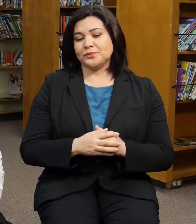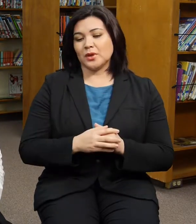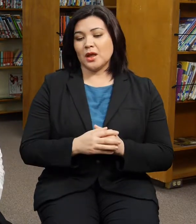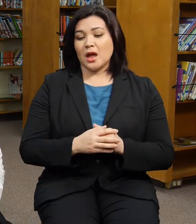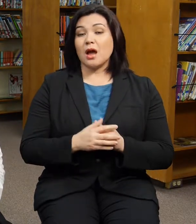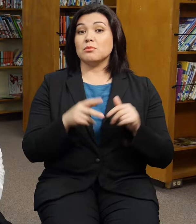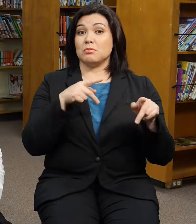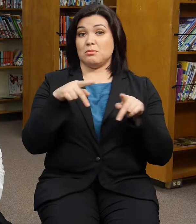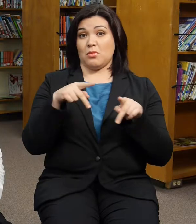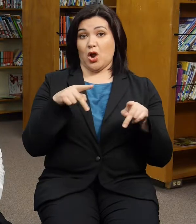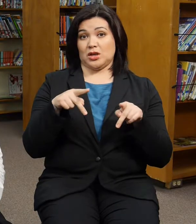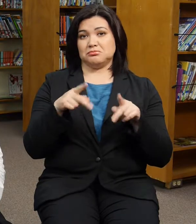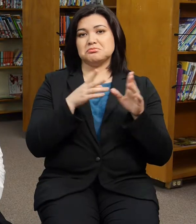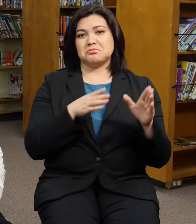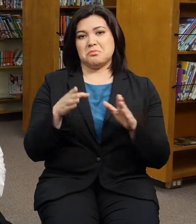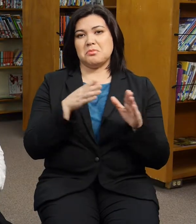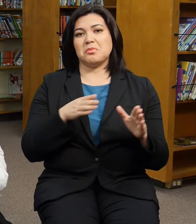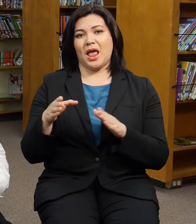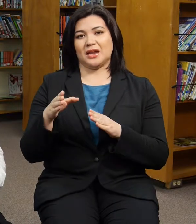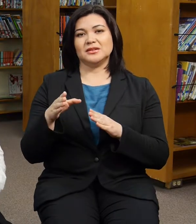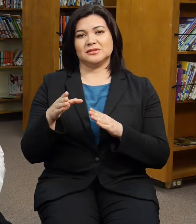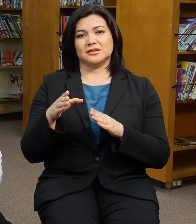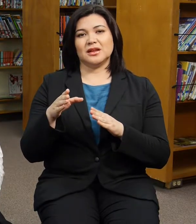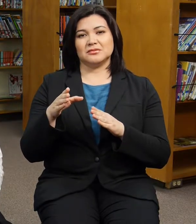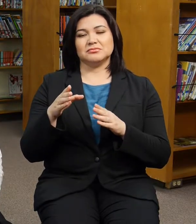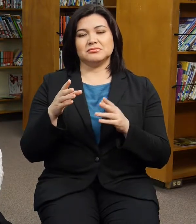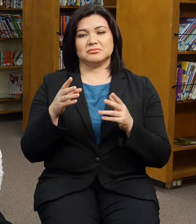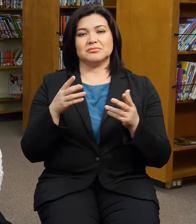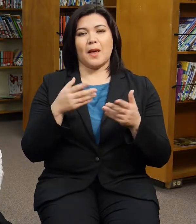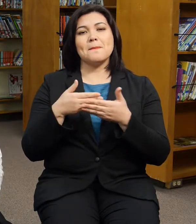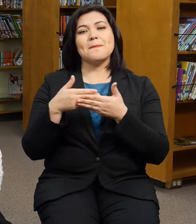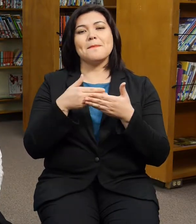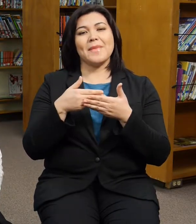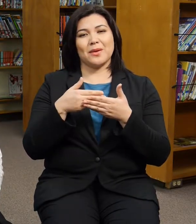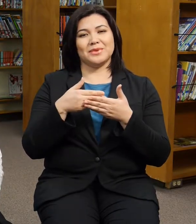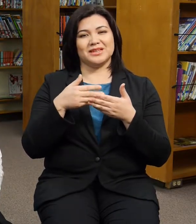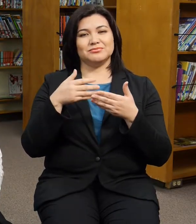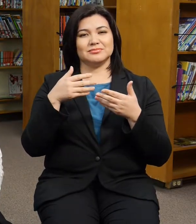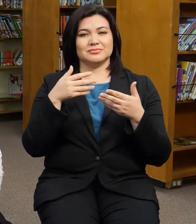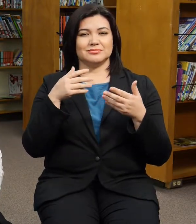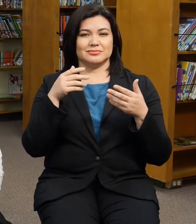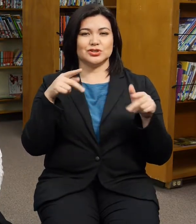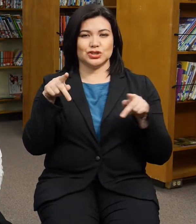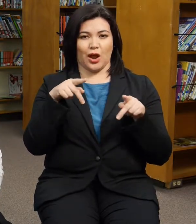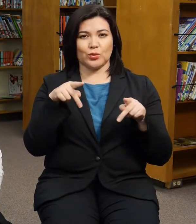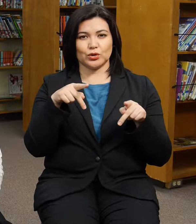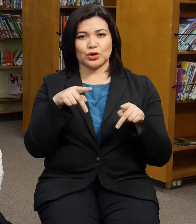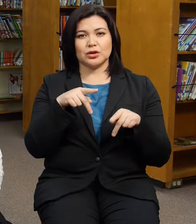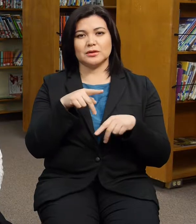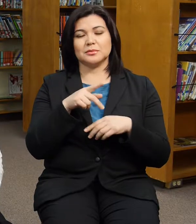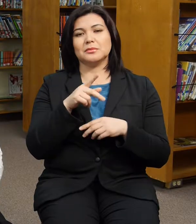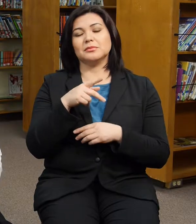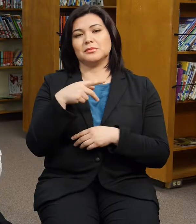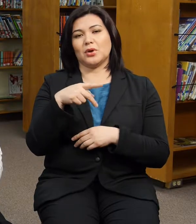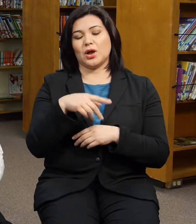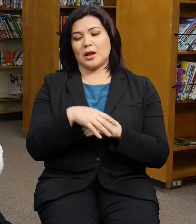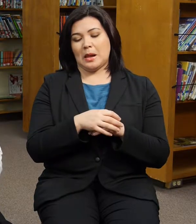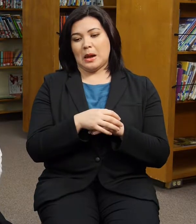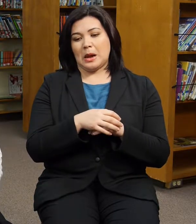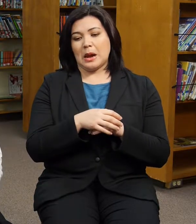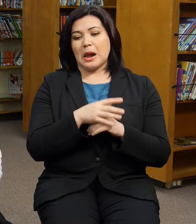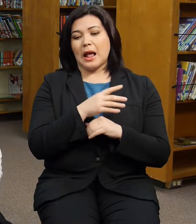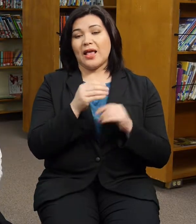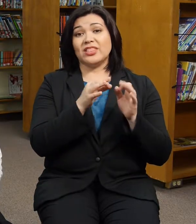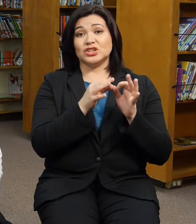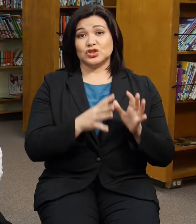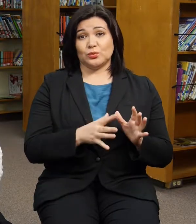shower, and we were talking about the baby shower, but the interpreter made it sound like the baby was